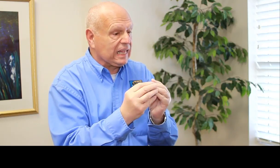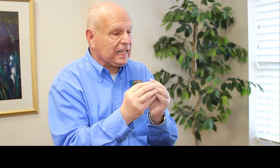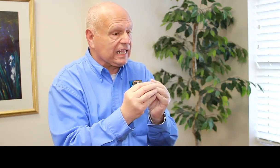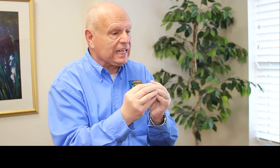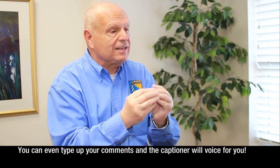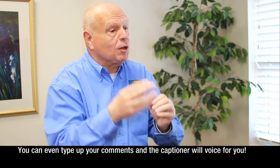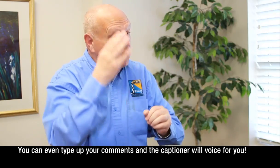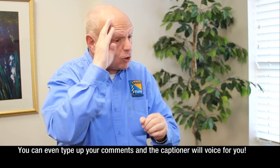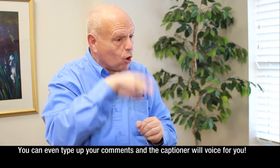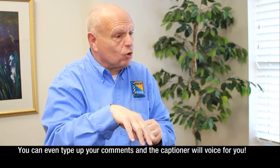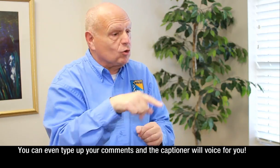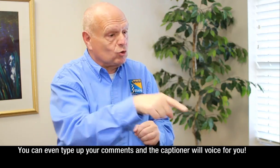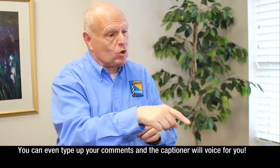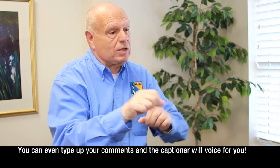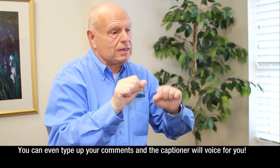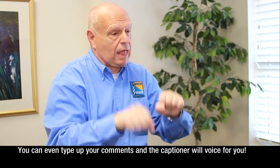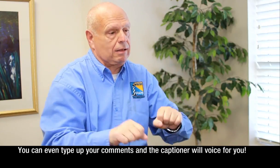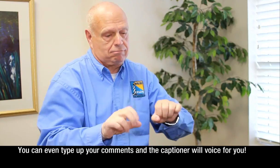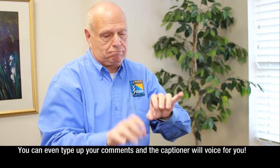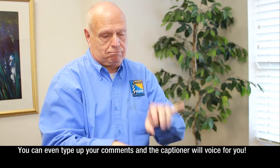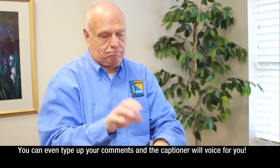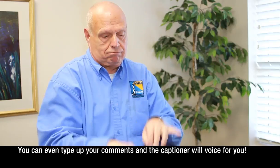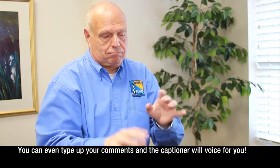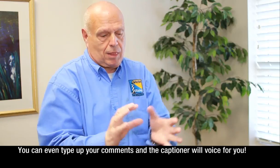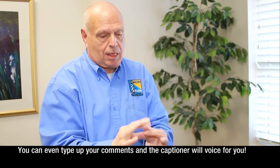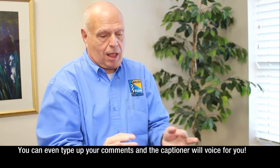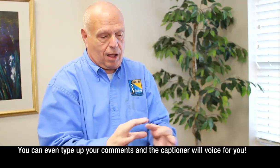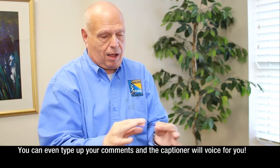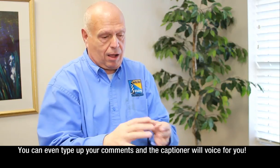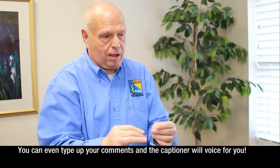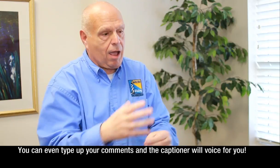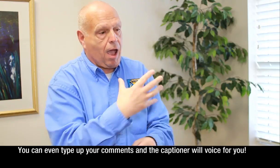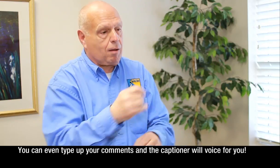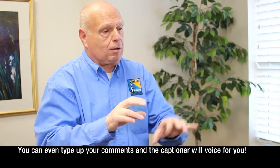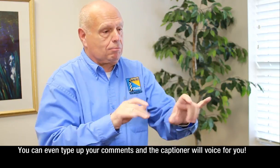You can even type up your comments and the Captioner will voice for you.